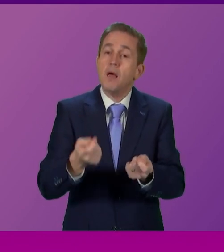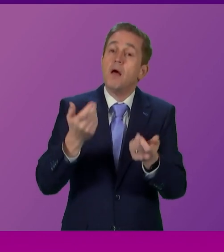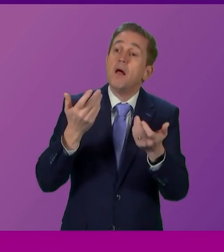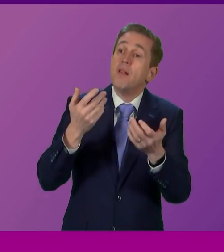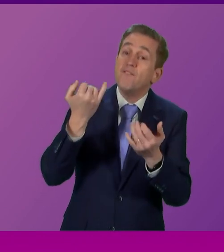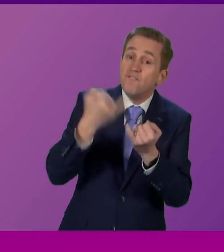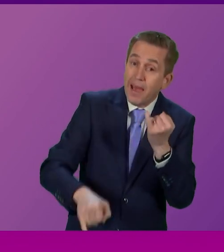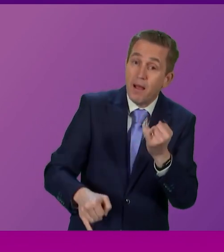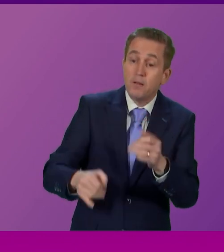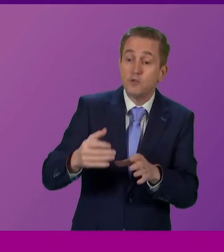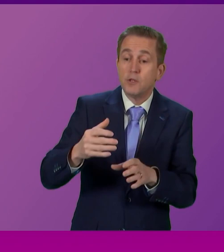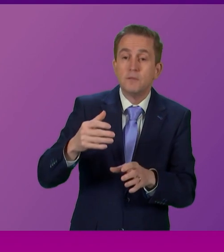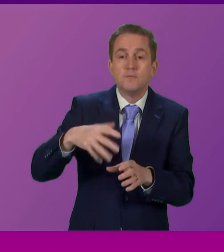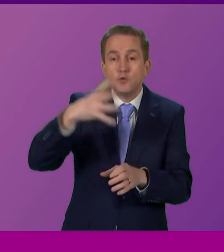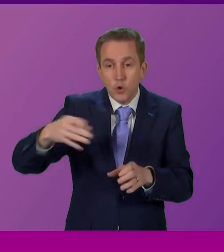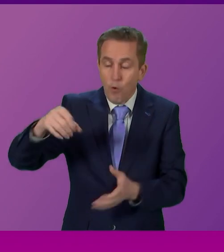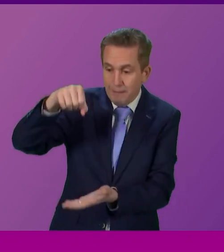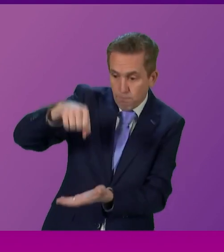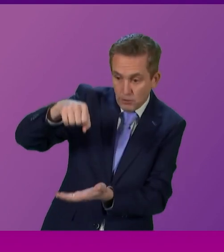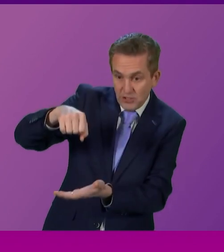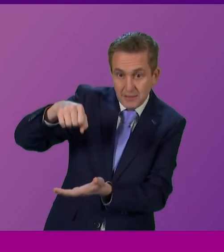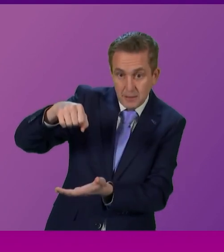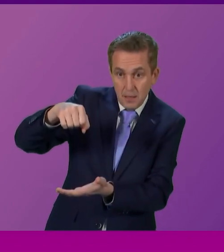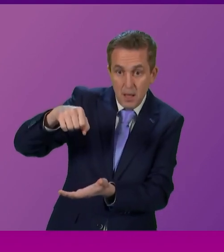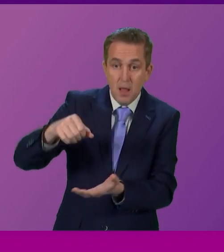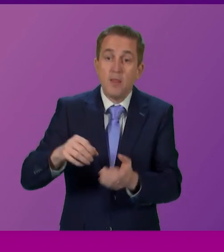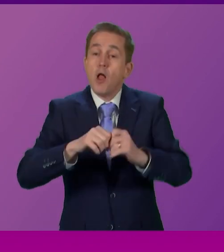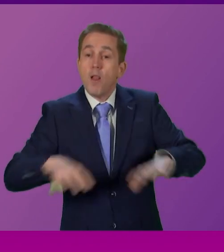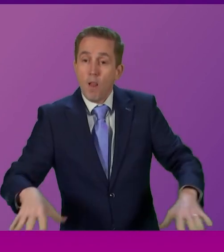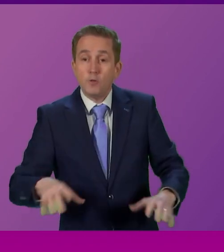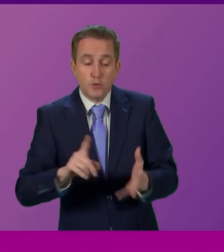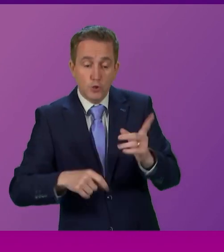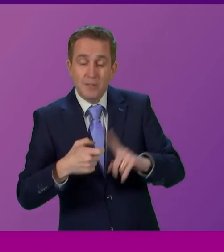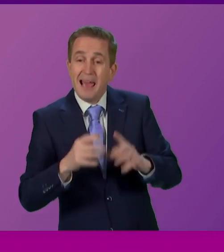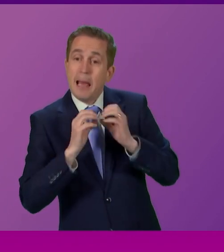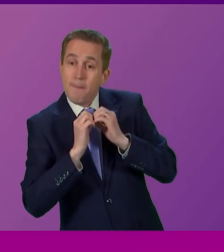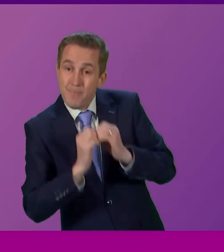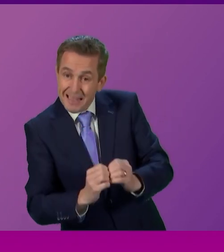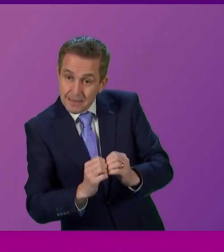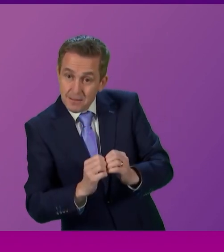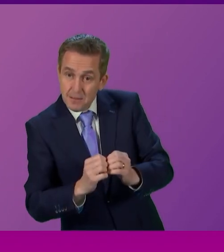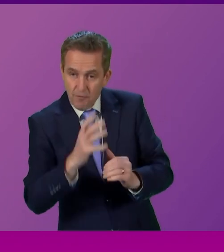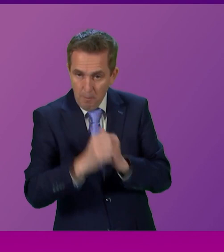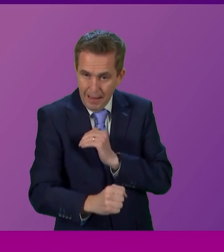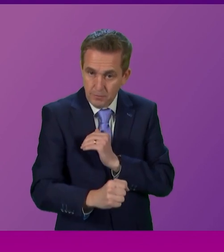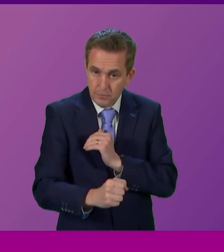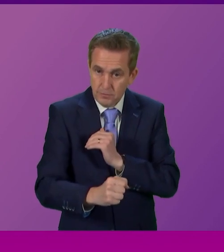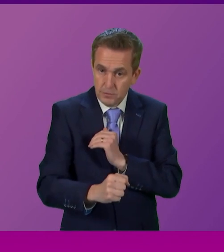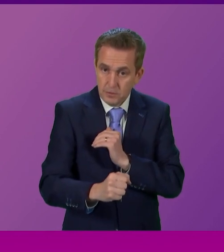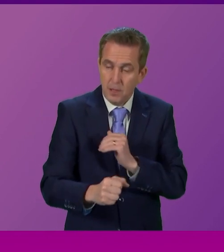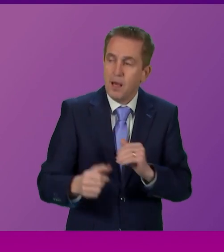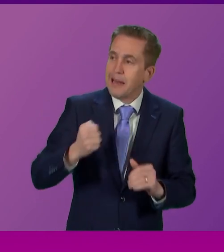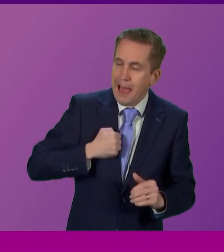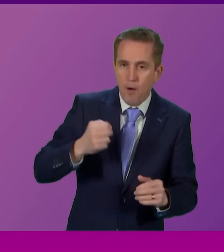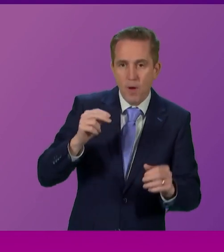a failed Tory budget that cost this country billions and put the final nail in the coffin containing the UK's